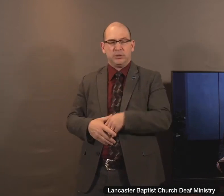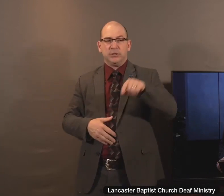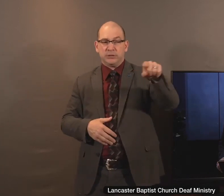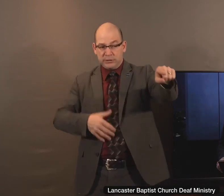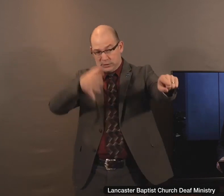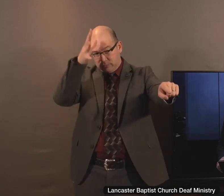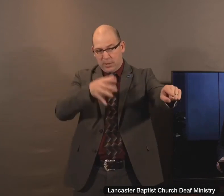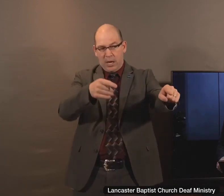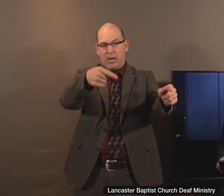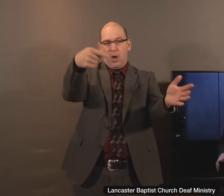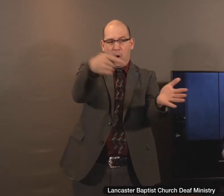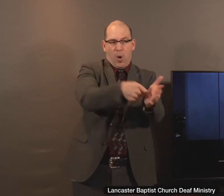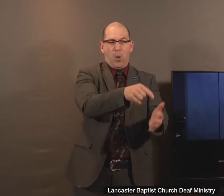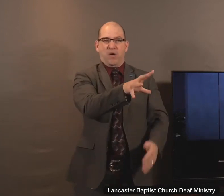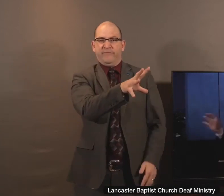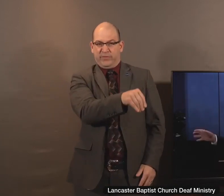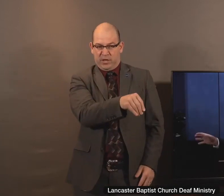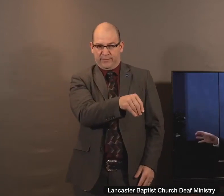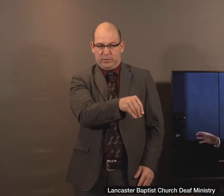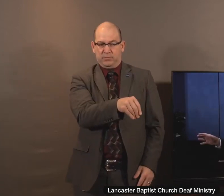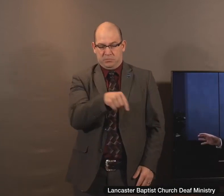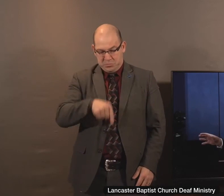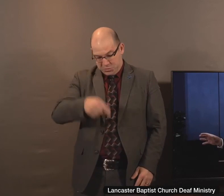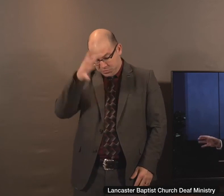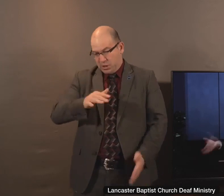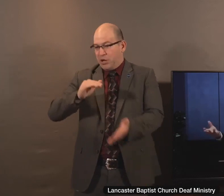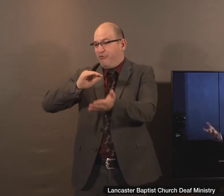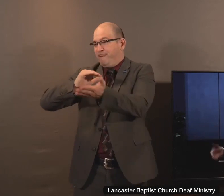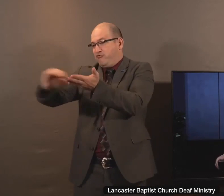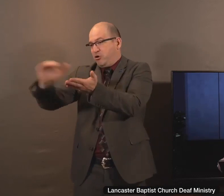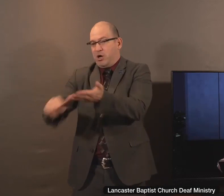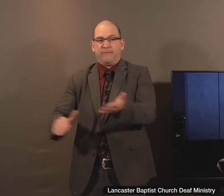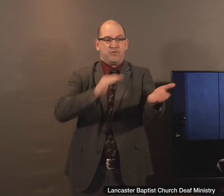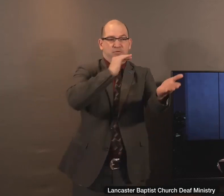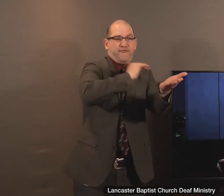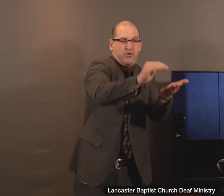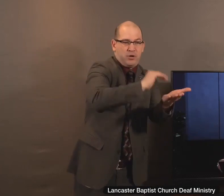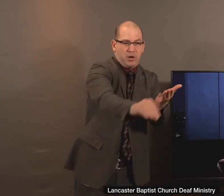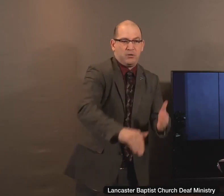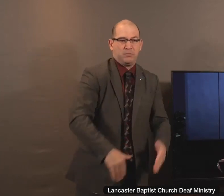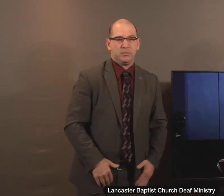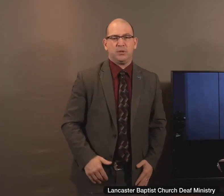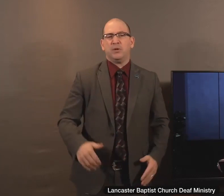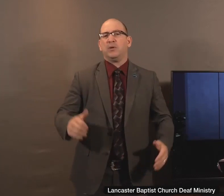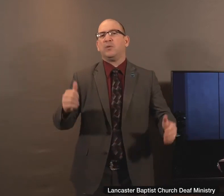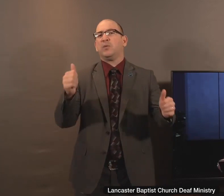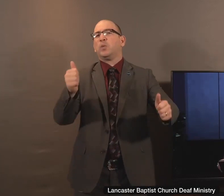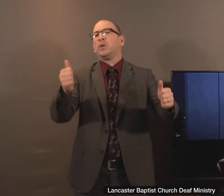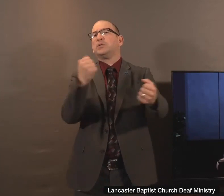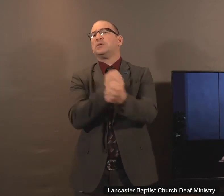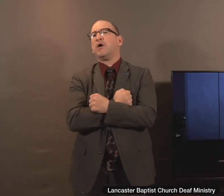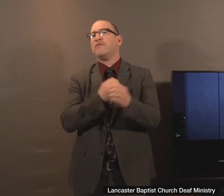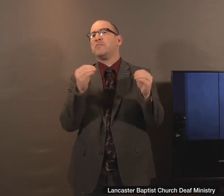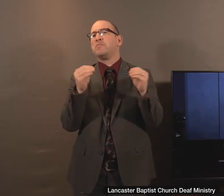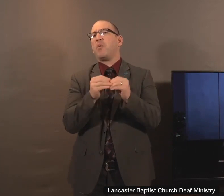50 and they both were forgiven, which one would be more loving and appreciative of that gift?